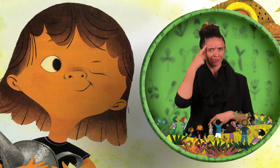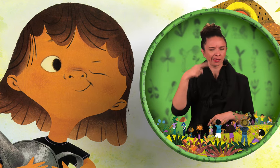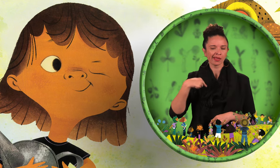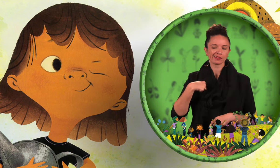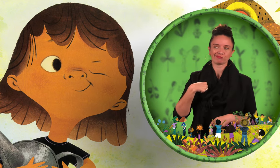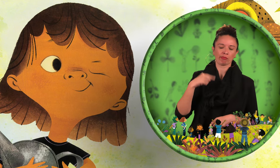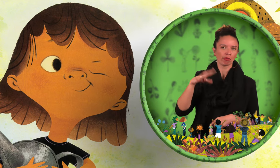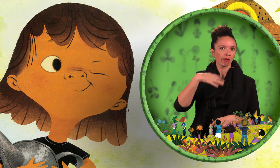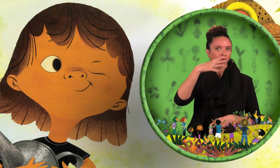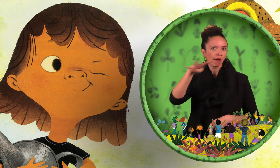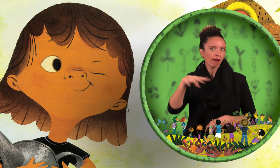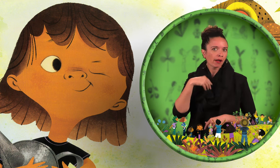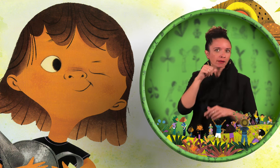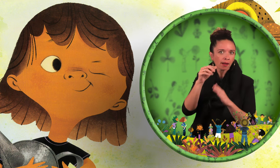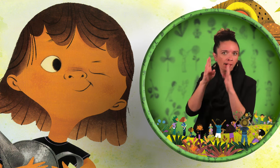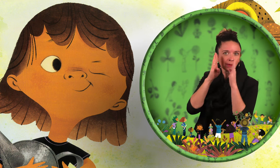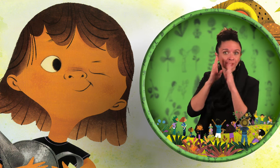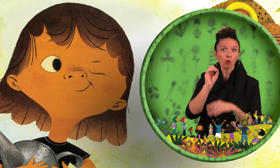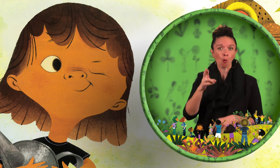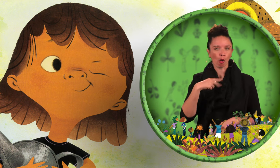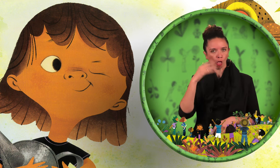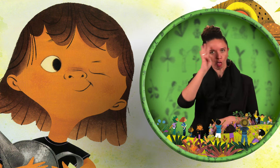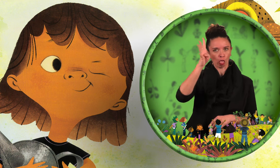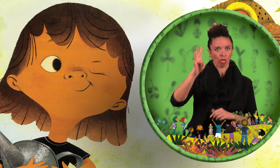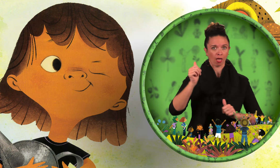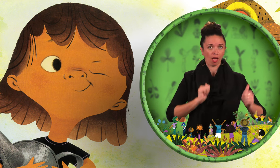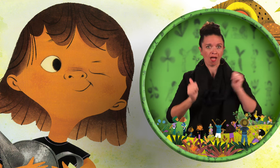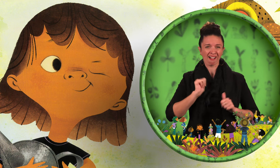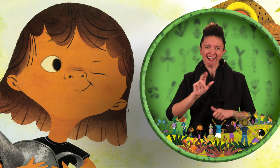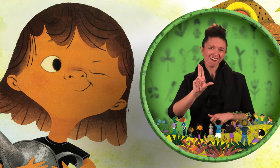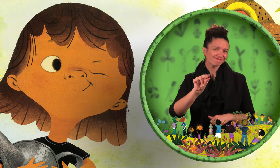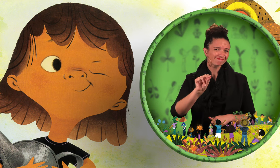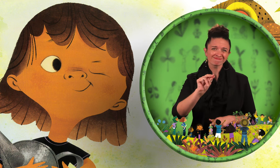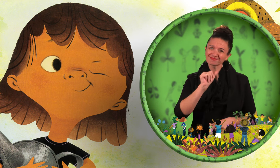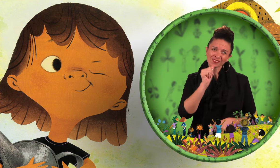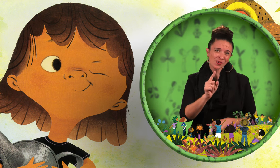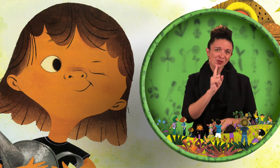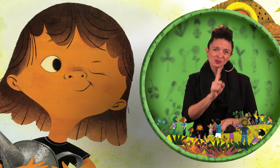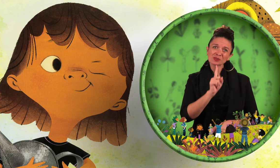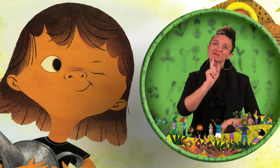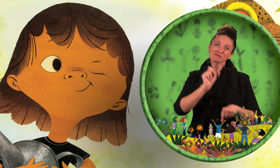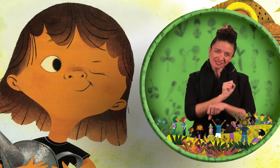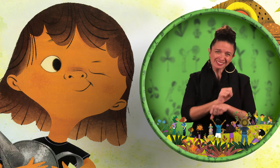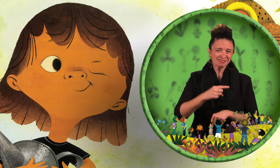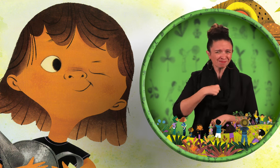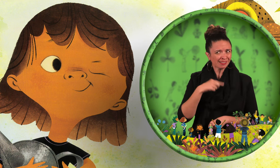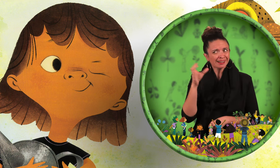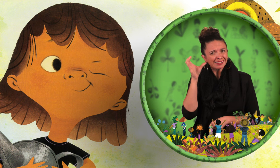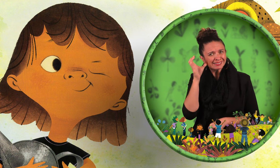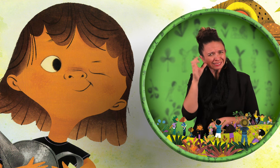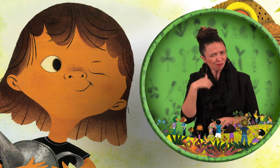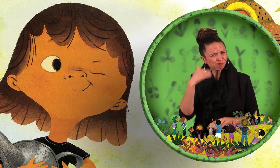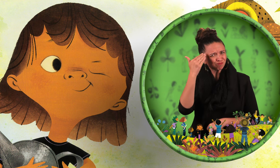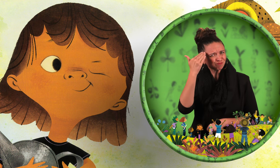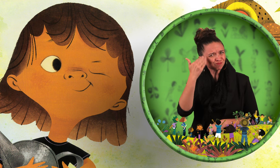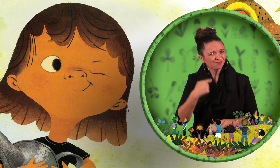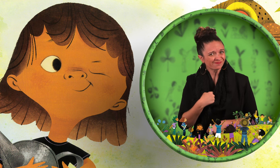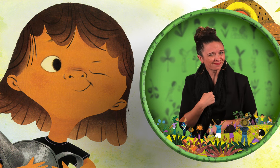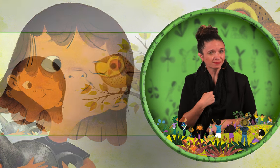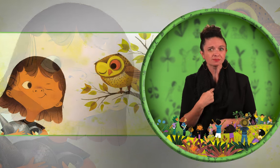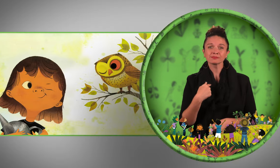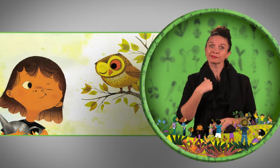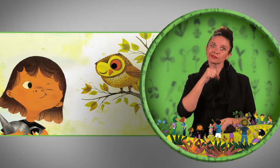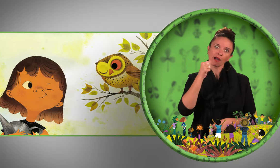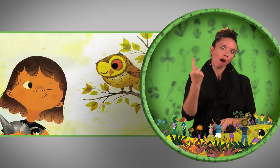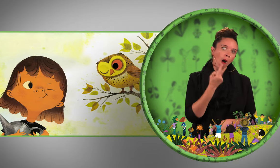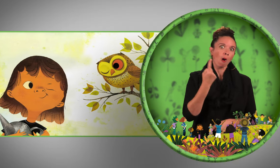not paying attention or just acting out, but it's not true. I am listening. I